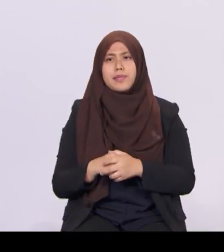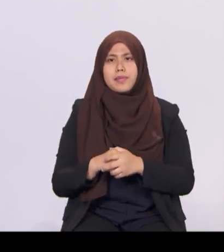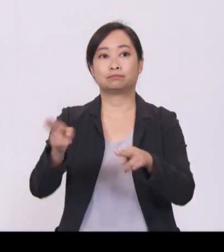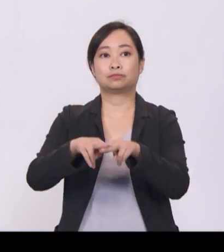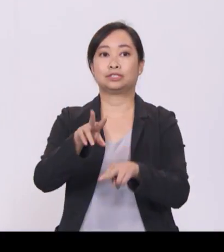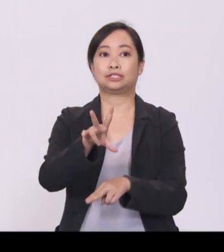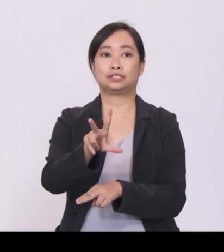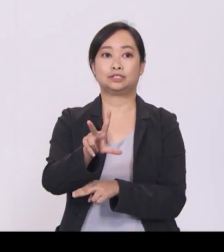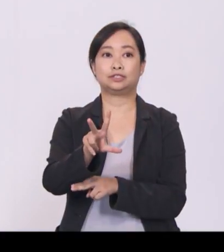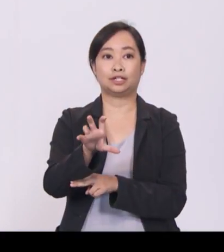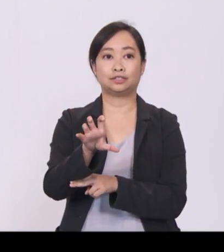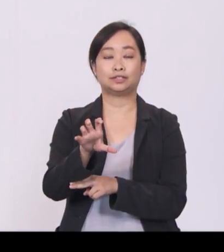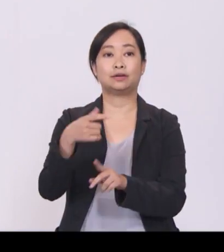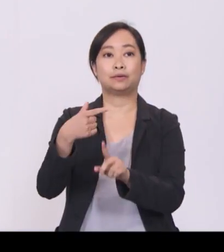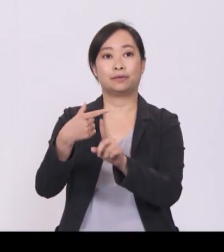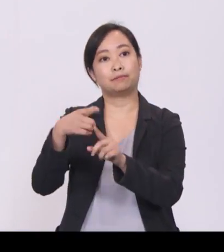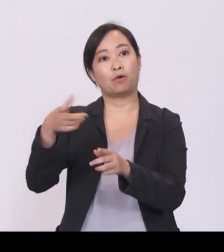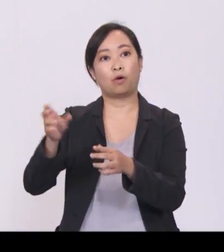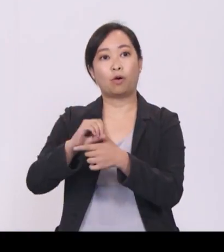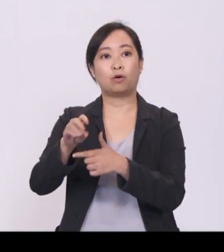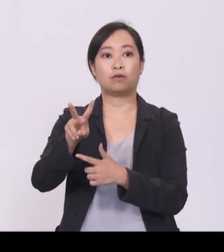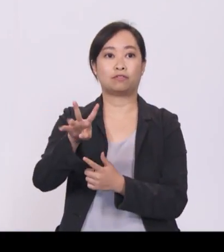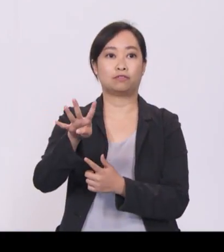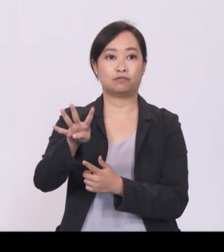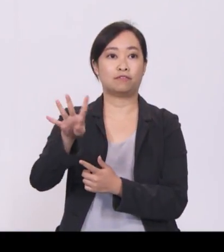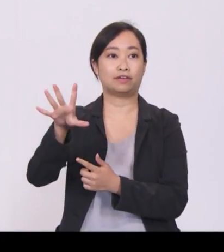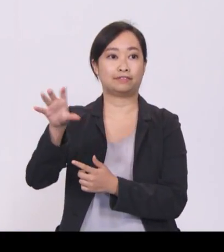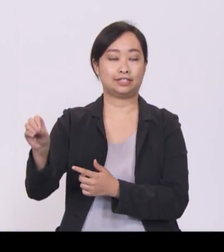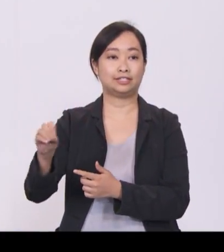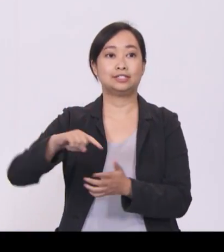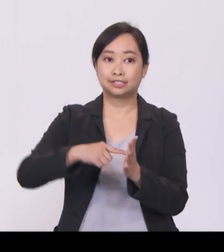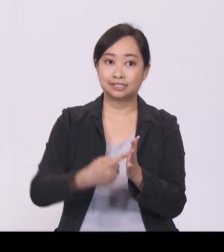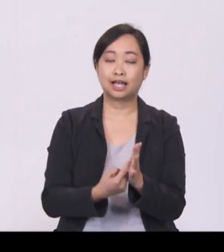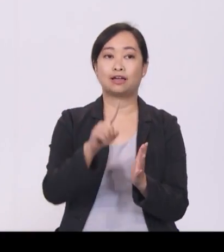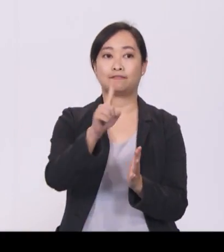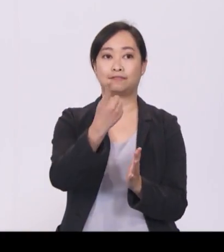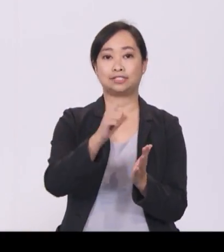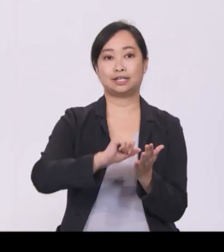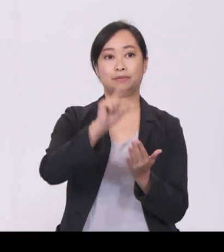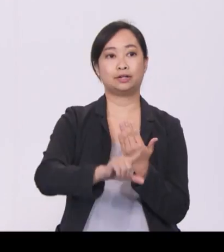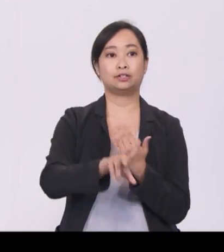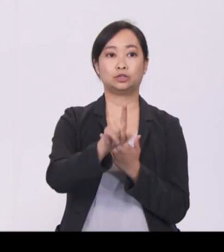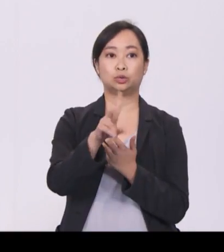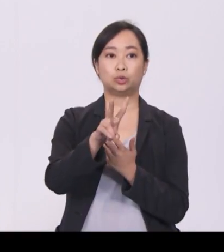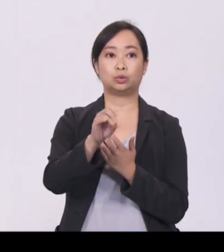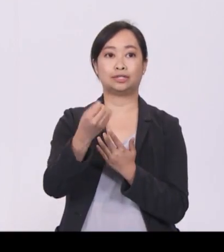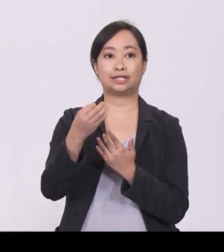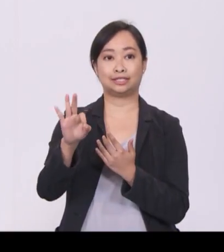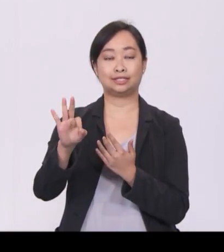These changes will take effect from 1 April 2019 to give employers time to adjust.